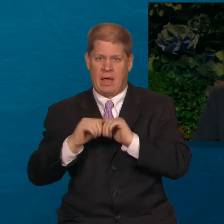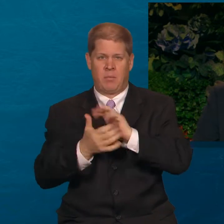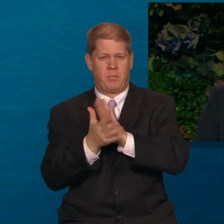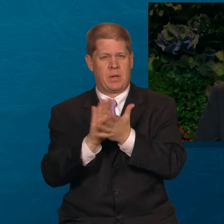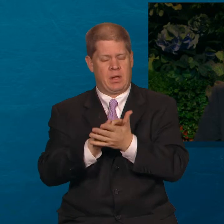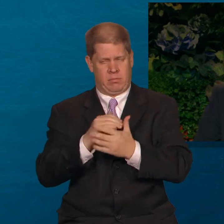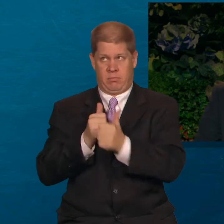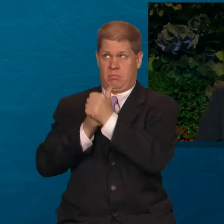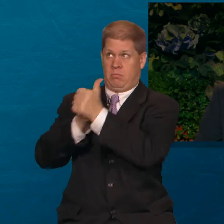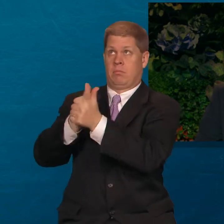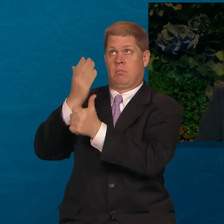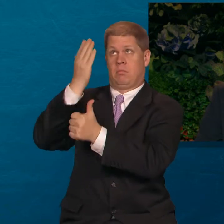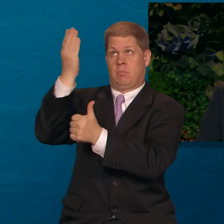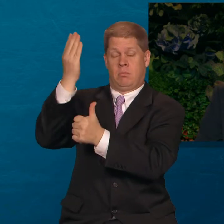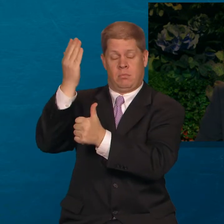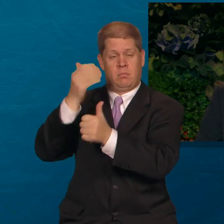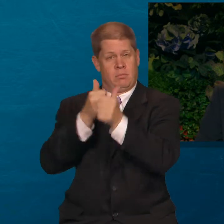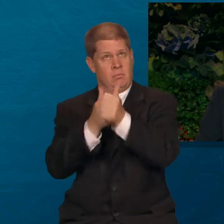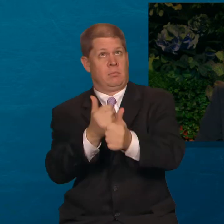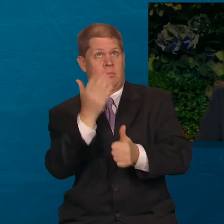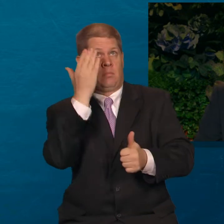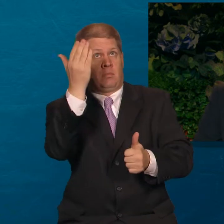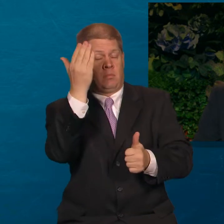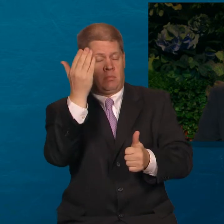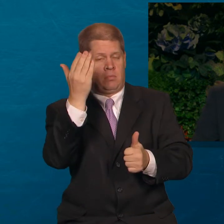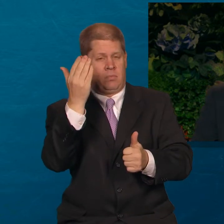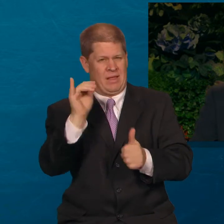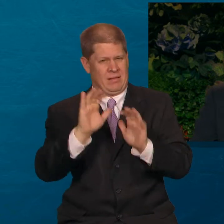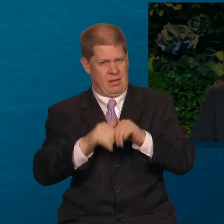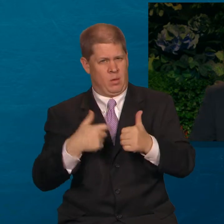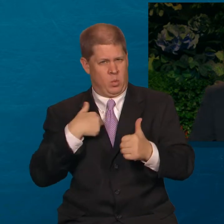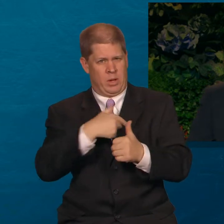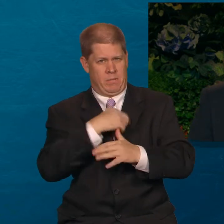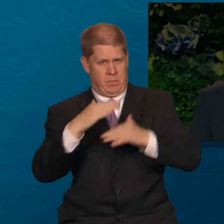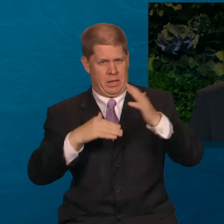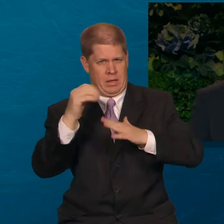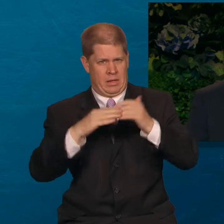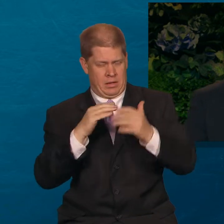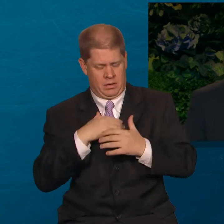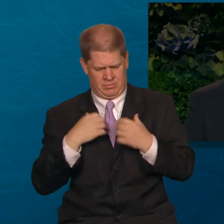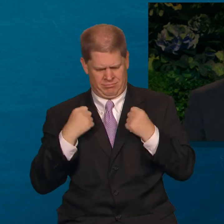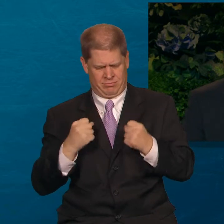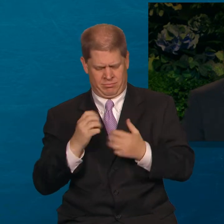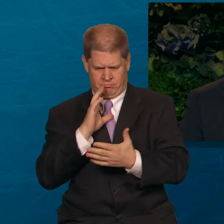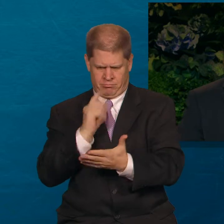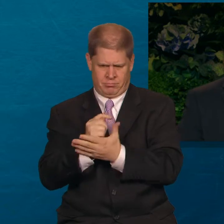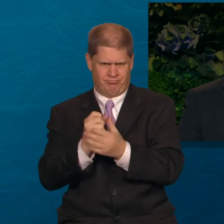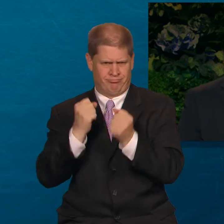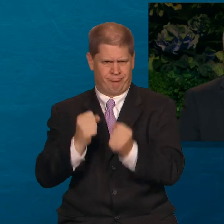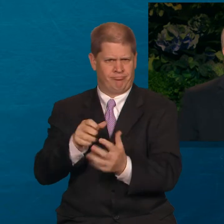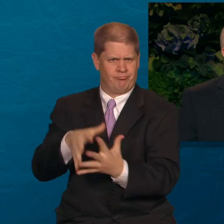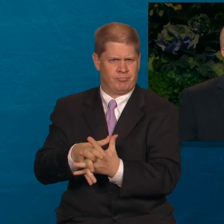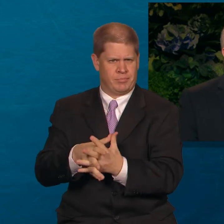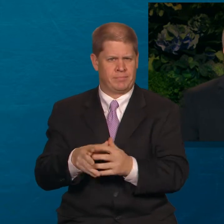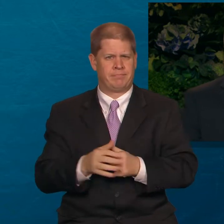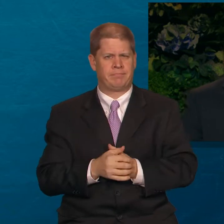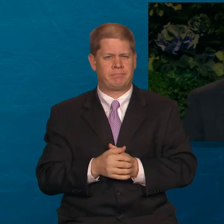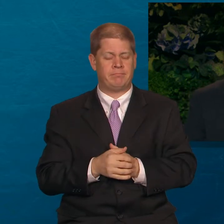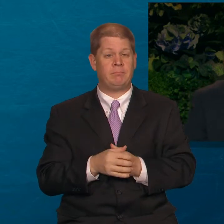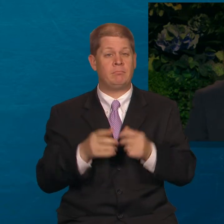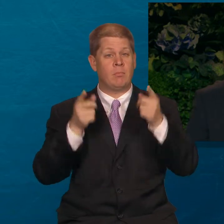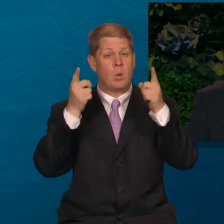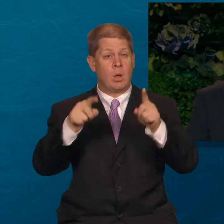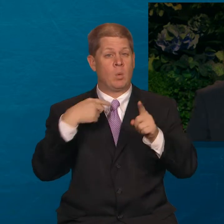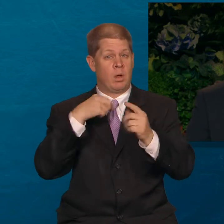become disciples of Jesus Christ, and that is how we build an enduring testimony. When we